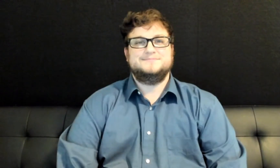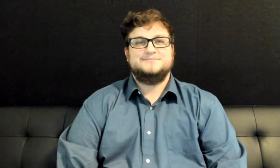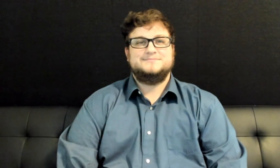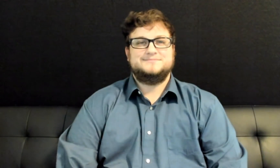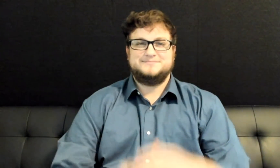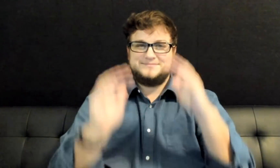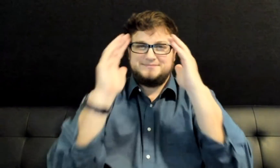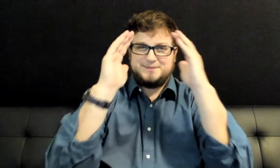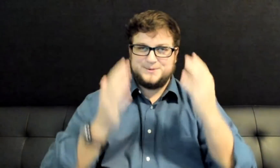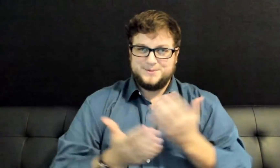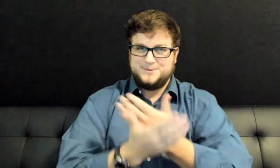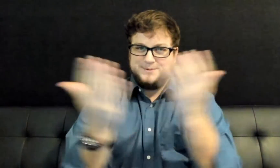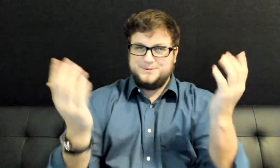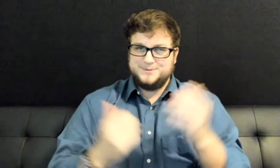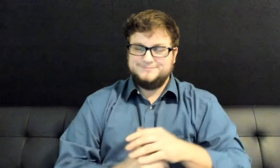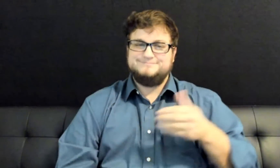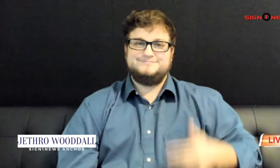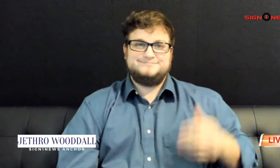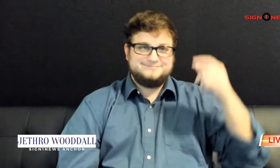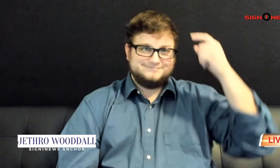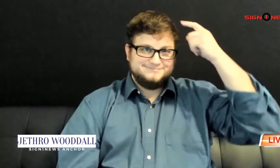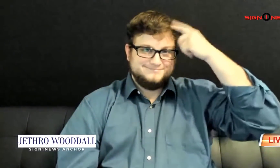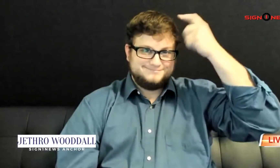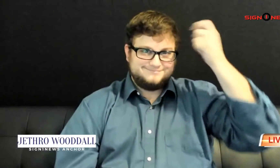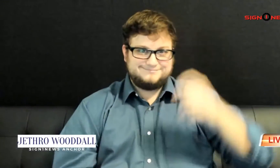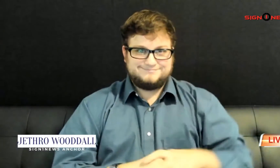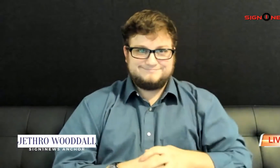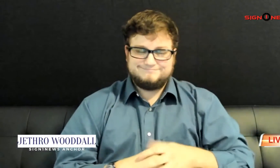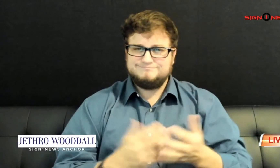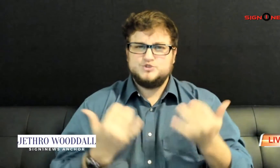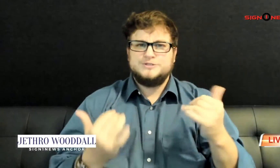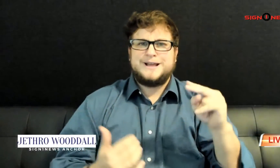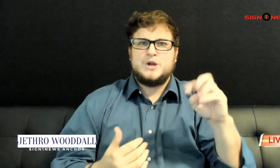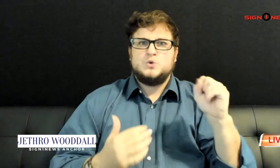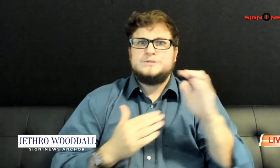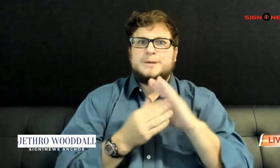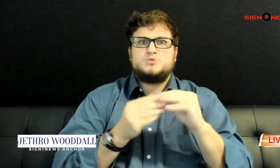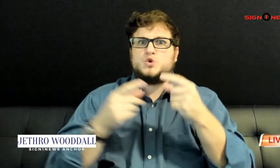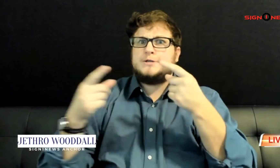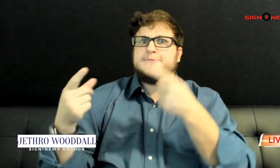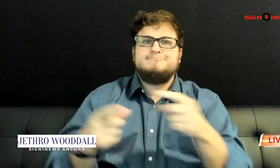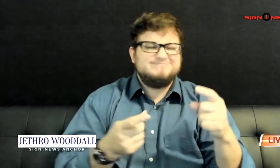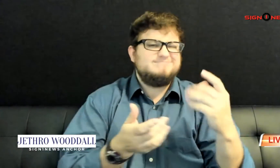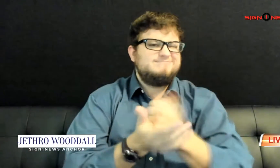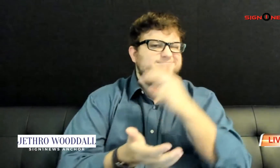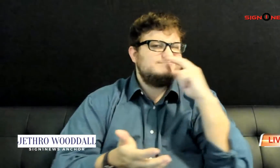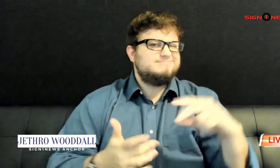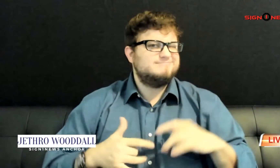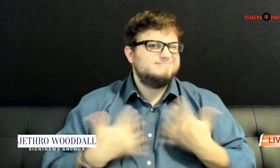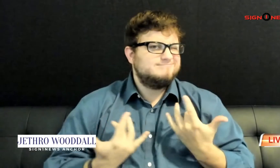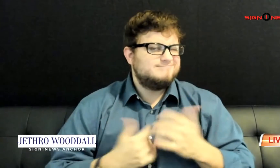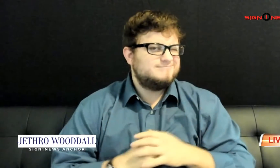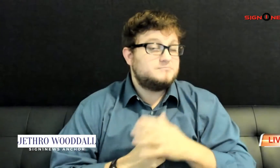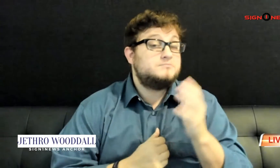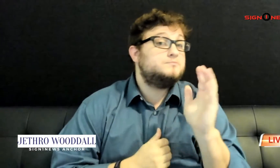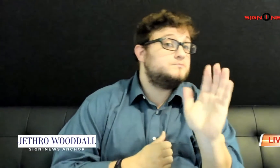Hello everyone, I'm Sign1News anchor Jethro Woodall. Here's a quick look at the top trending stories making